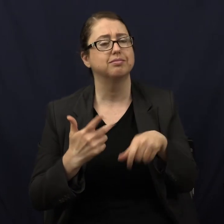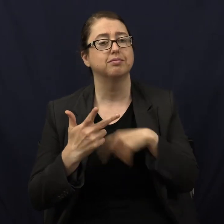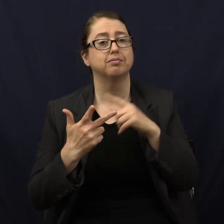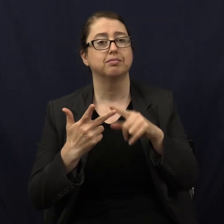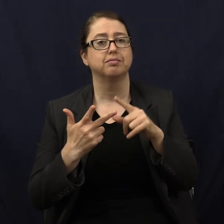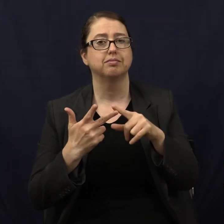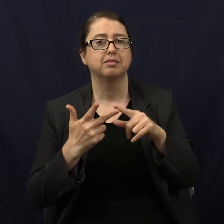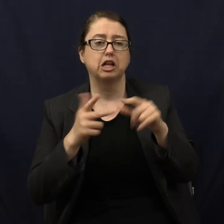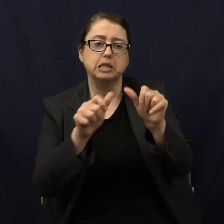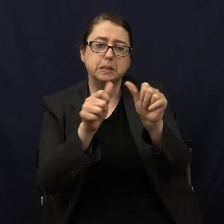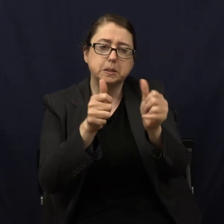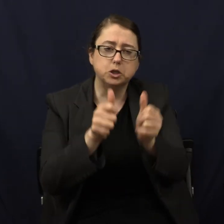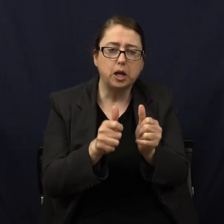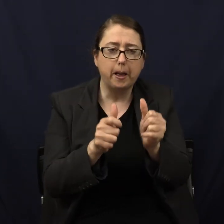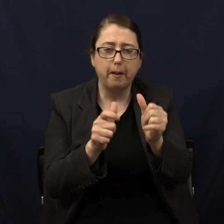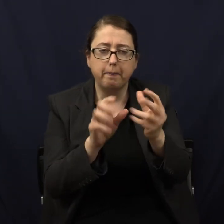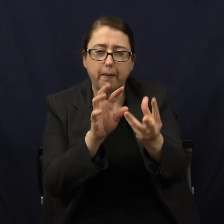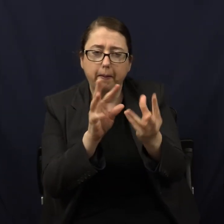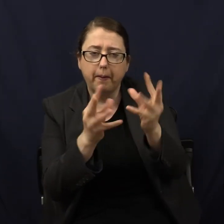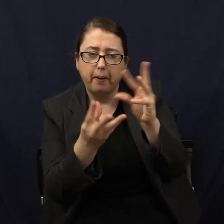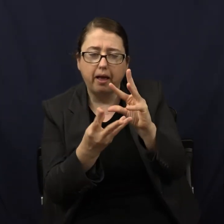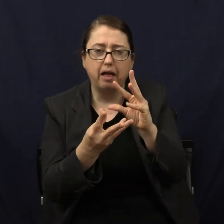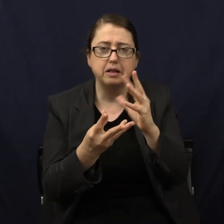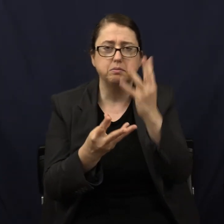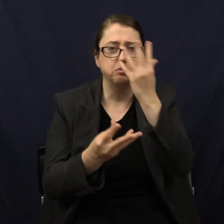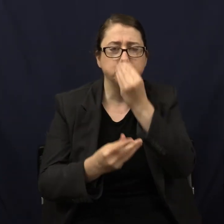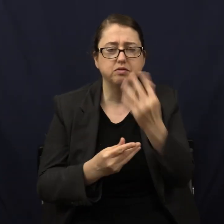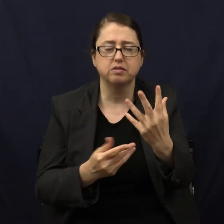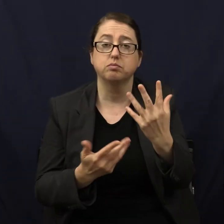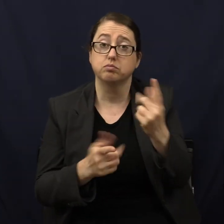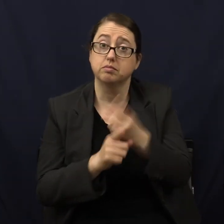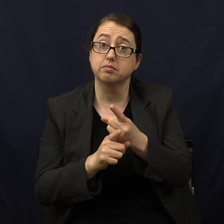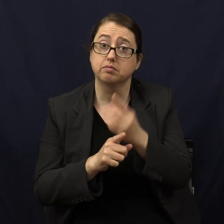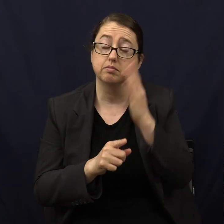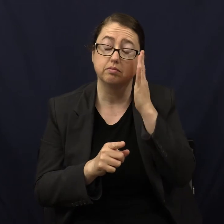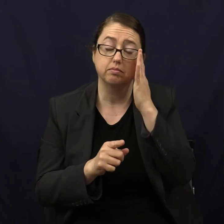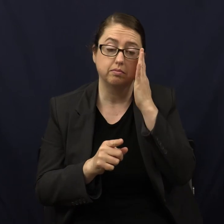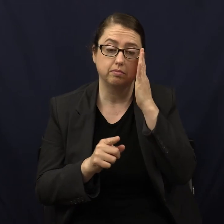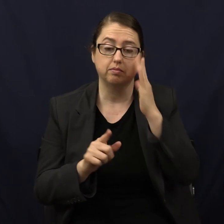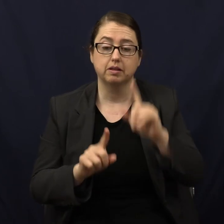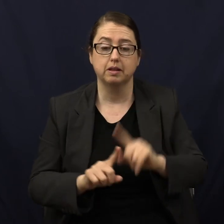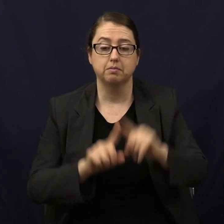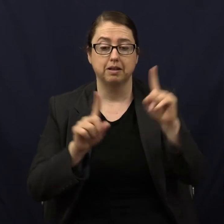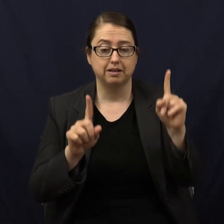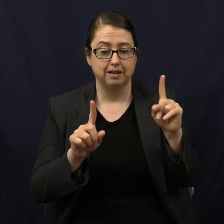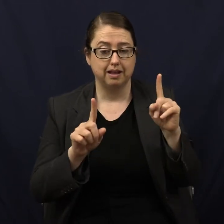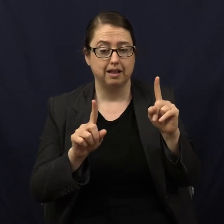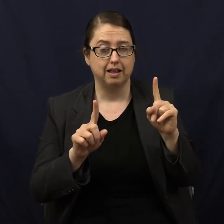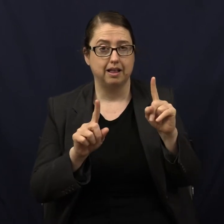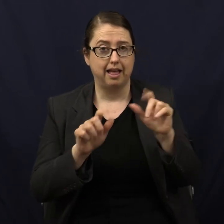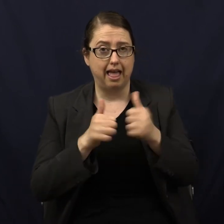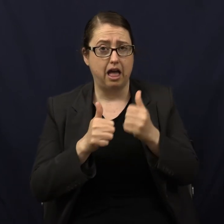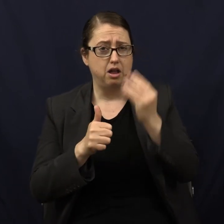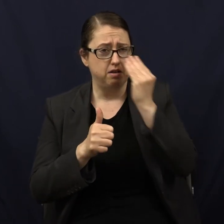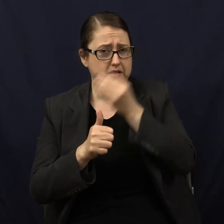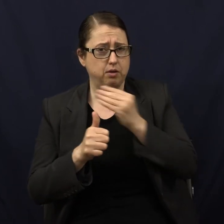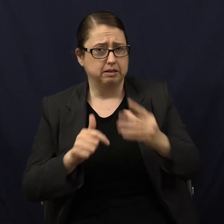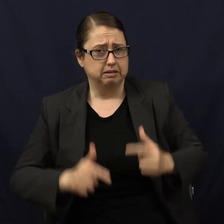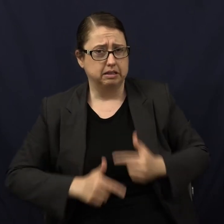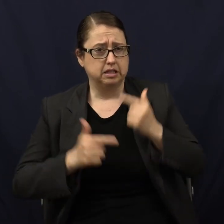And geometry, or symmetry, or aesthetics, whatever you want to call it, right? However, how do flowers survive and reproduce?